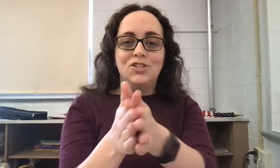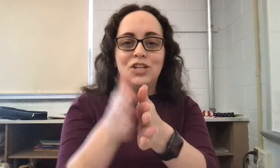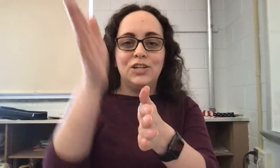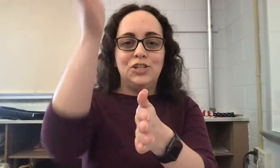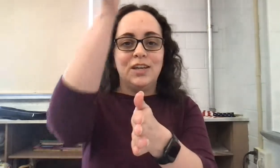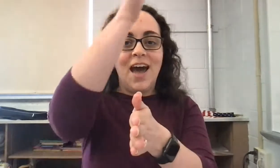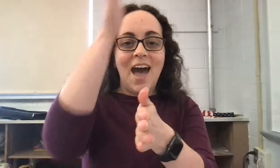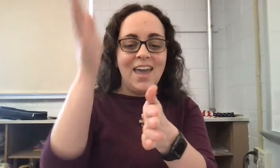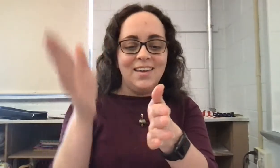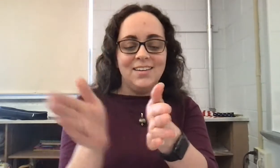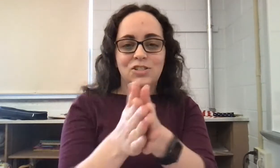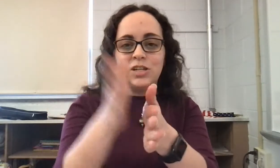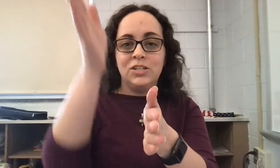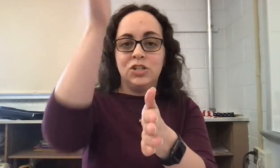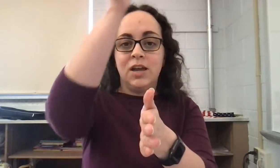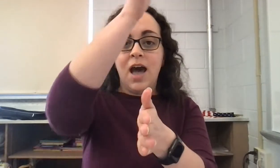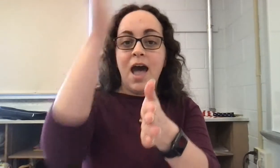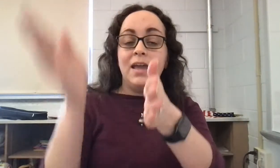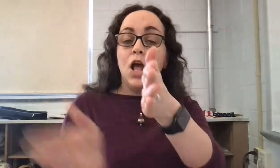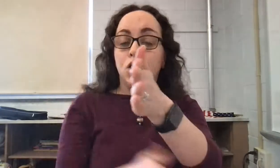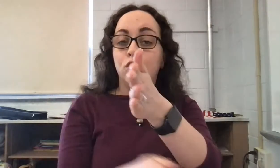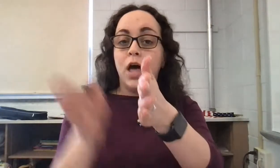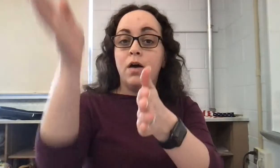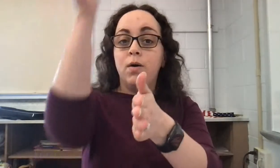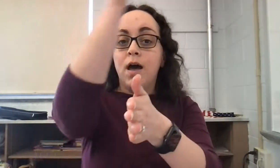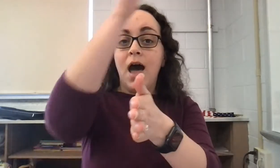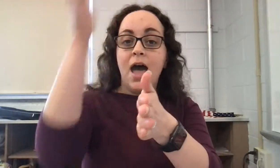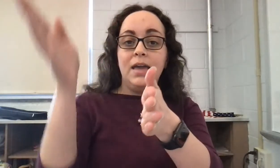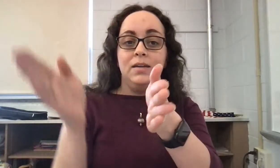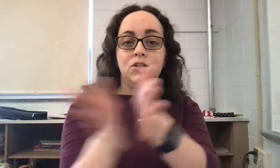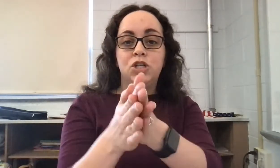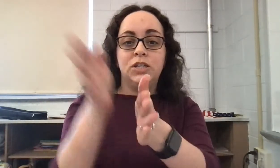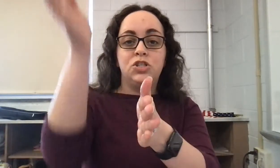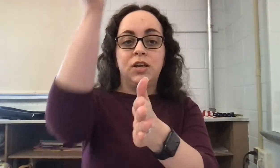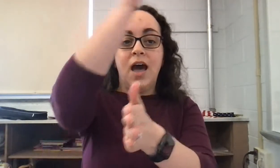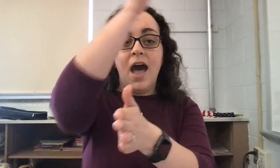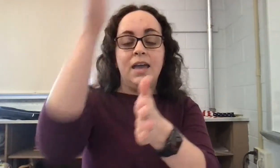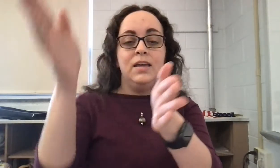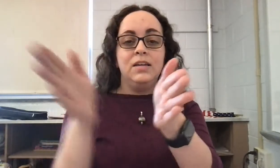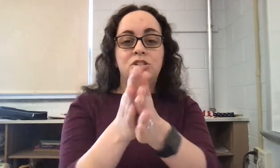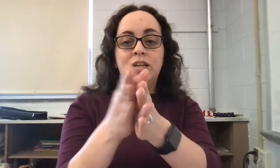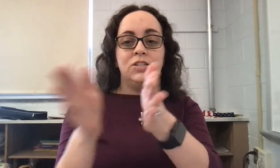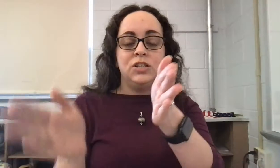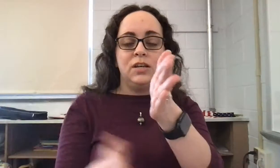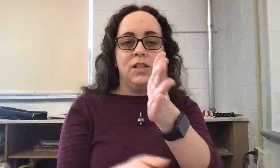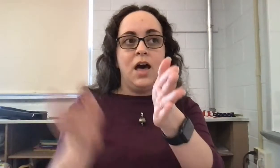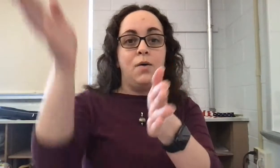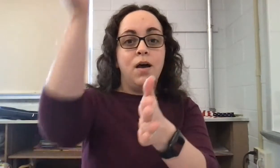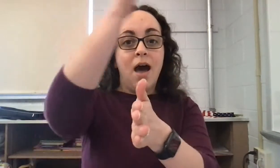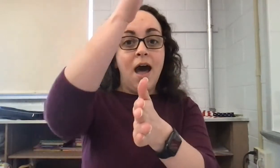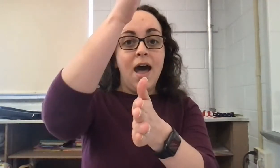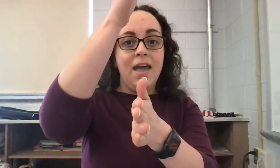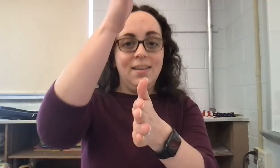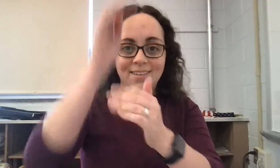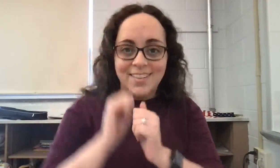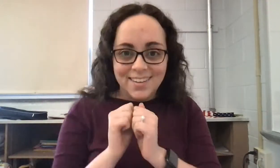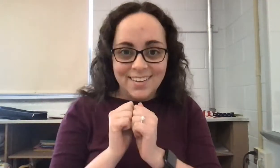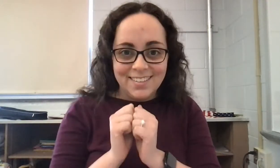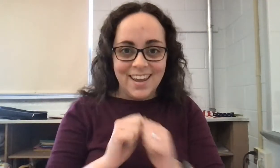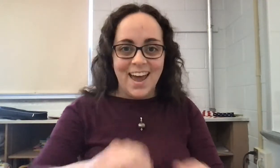chicka, chicka, high, chicka, chicka, high, low, high, chicka, chicka, high, chicka, chicka, low, high. Yeah.